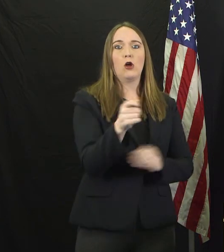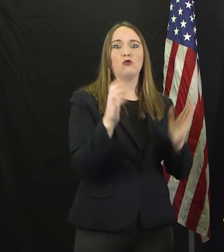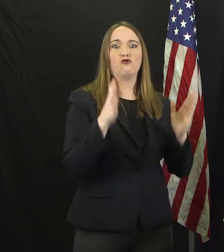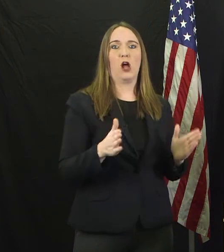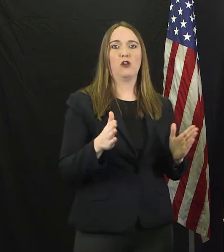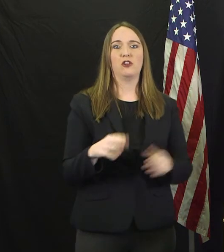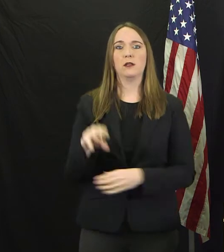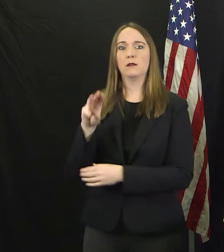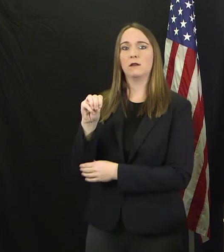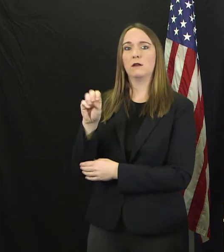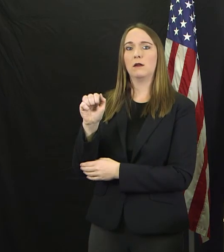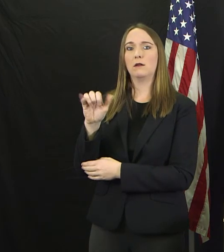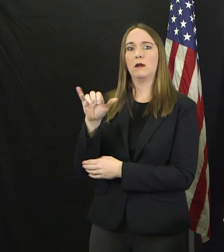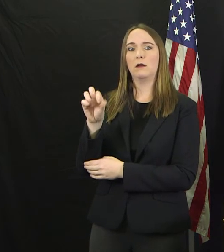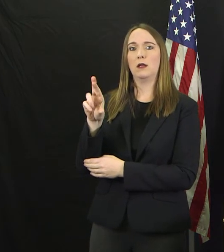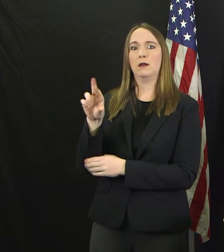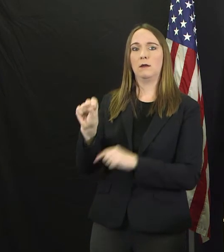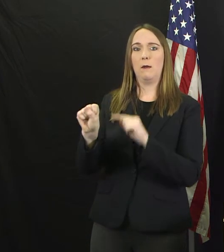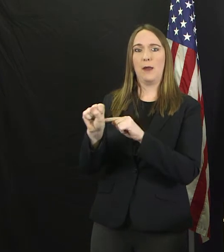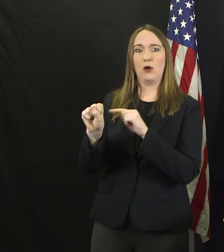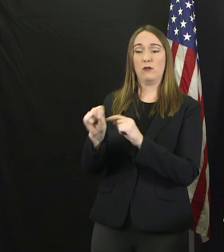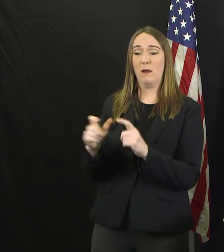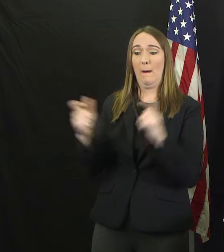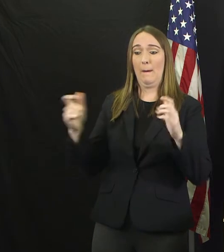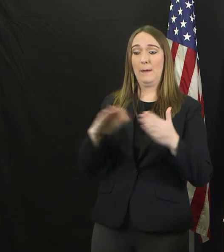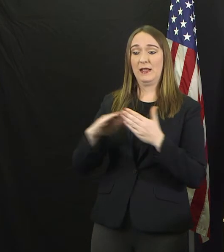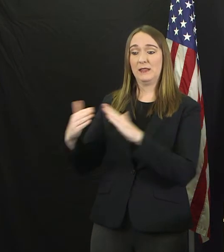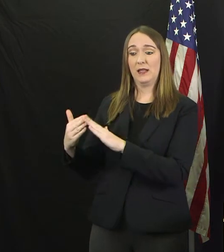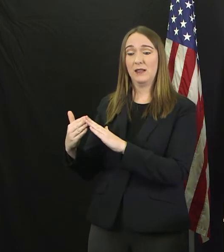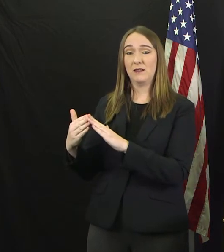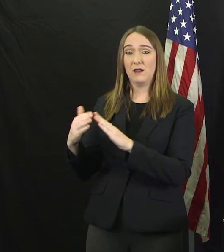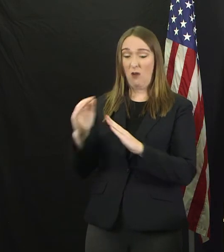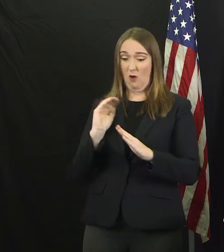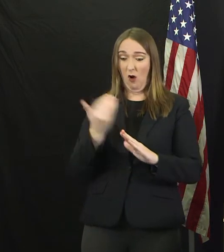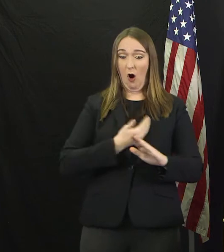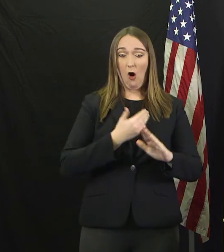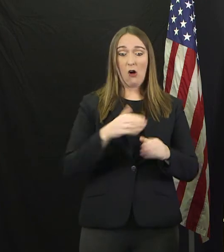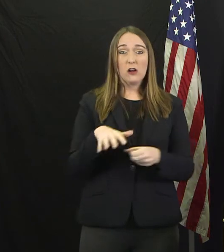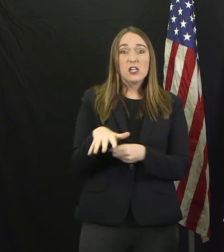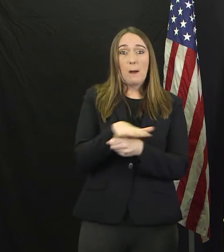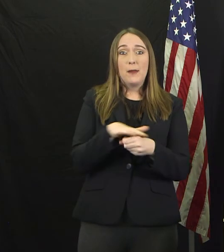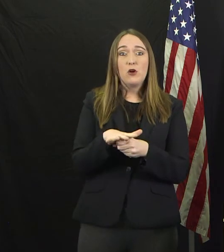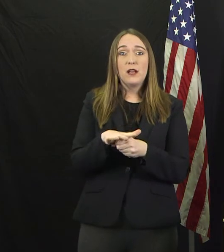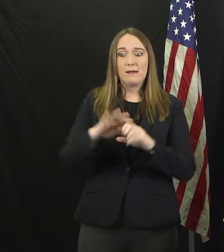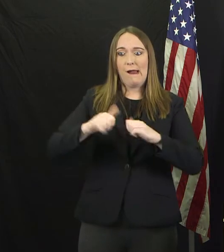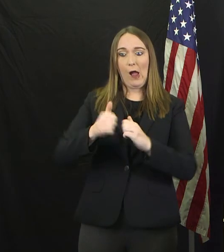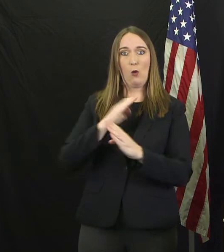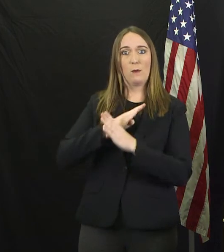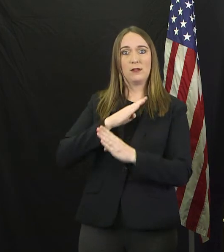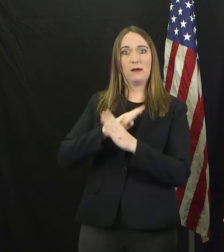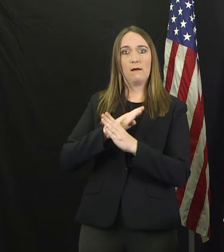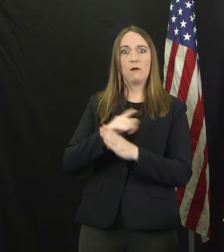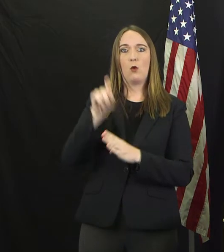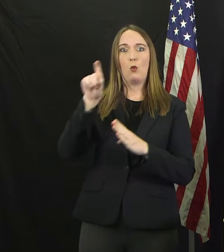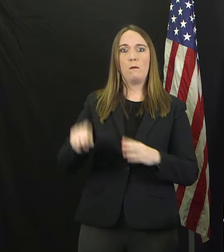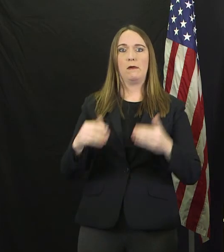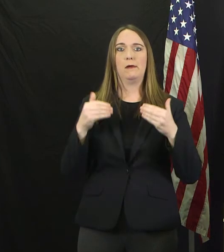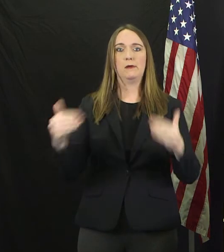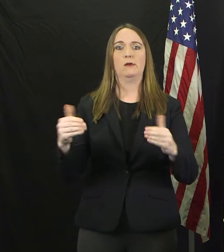Big city mayors, we know to protect our communities, we must act, and we believe that a coordinated response